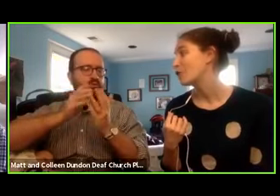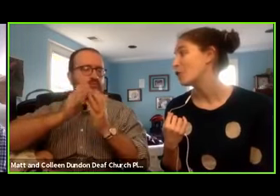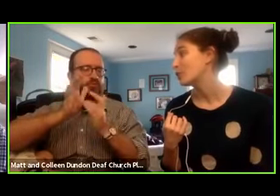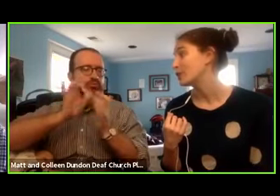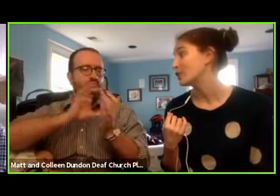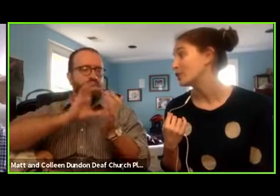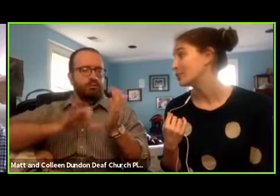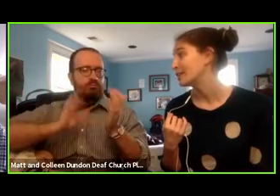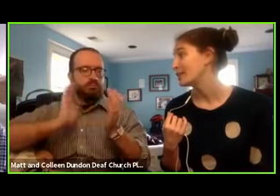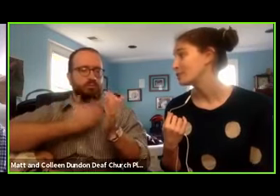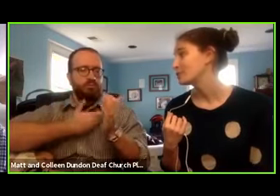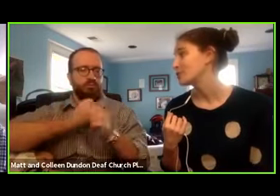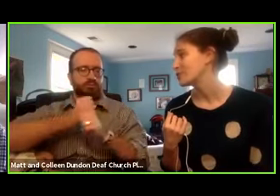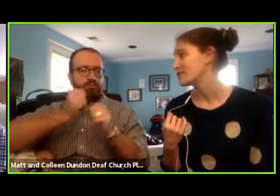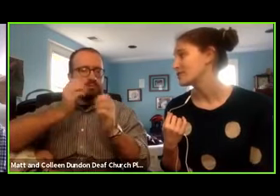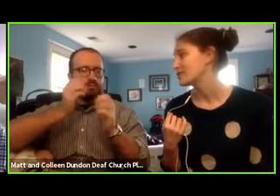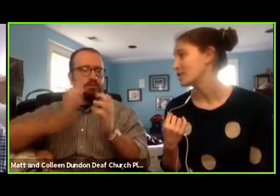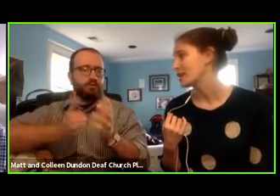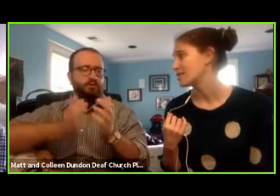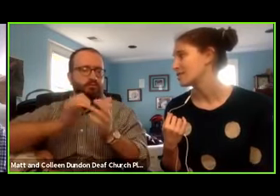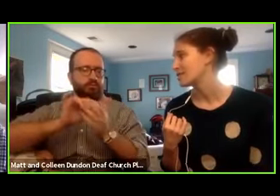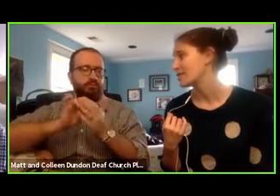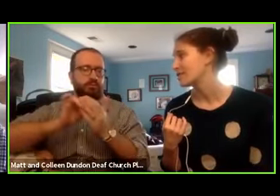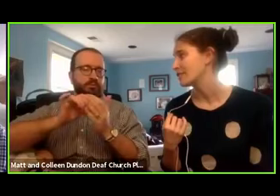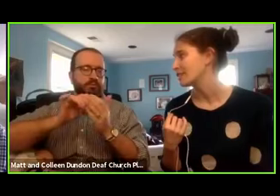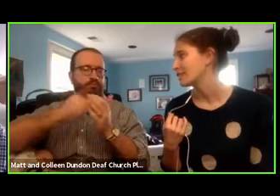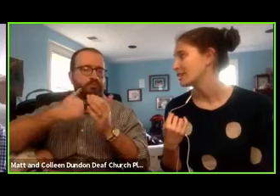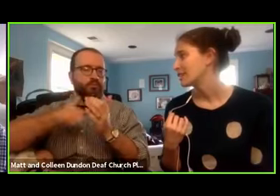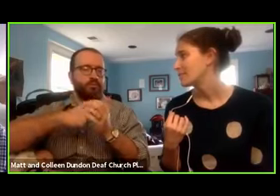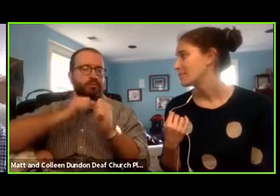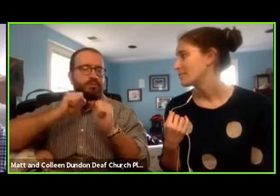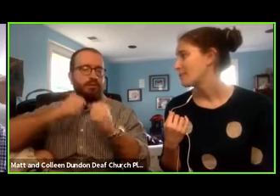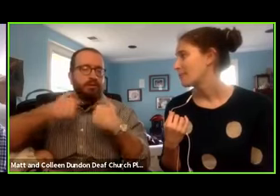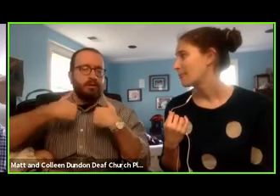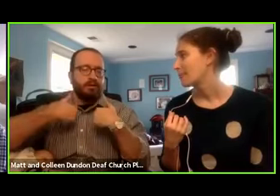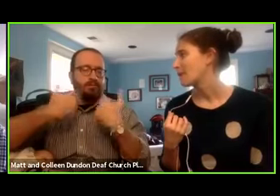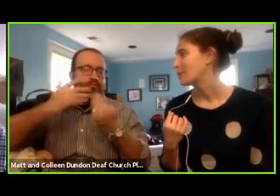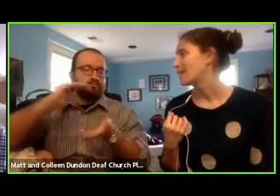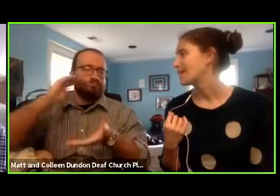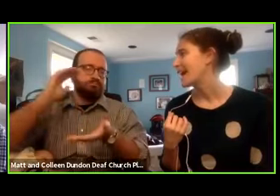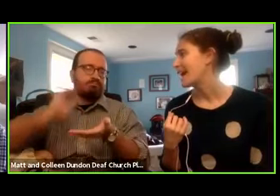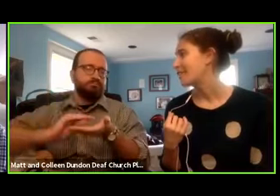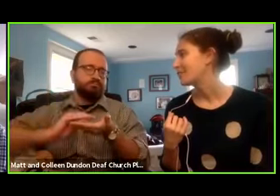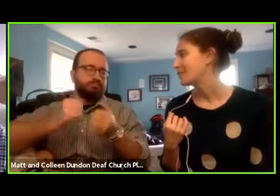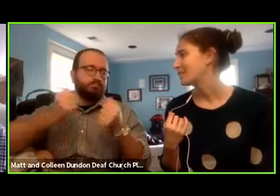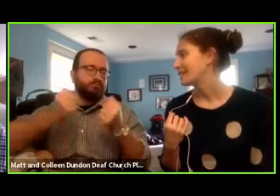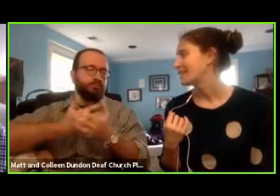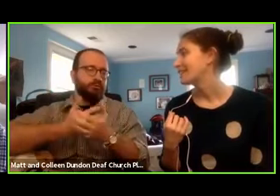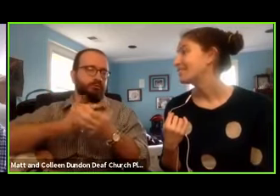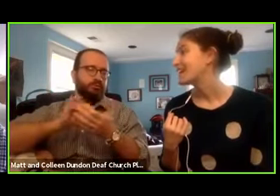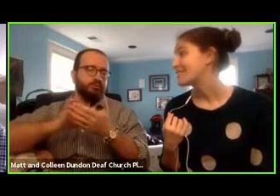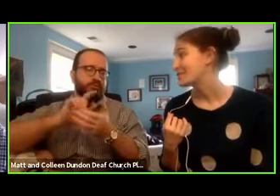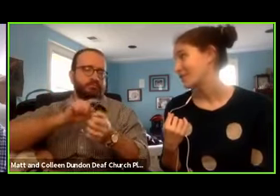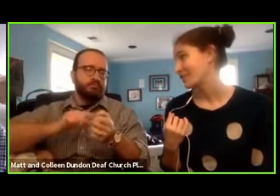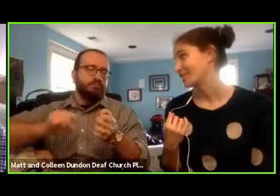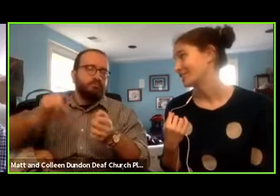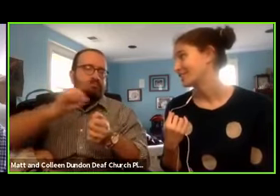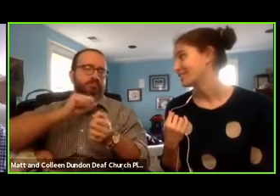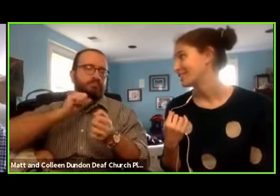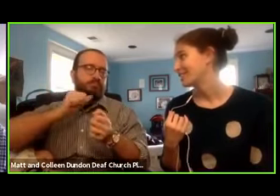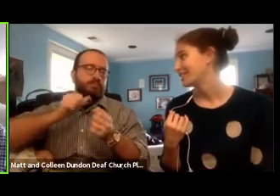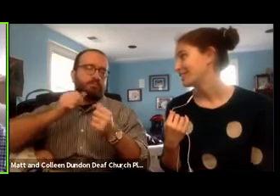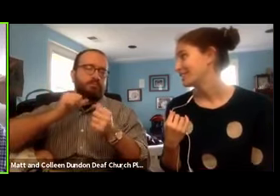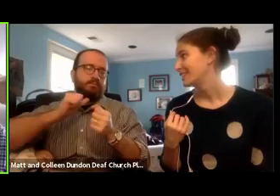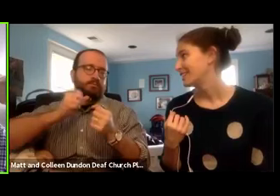can have hope in you through Jesus Christ, our savior. Um, that we can have less fear,